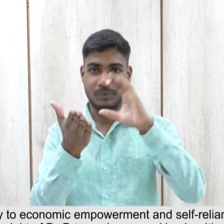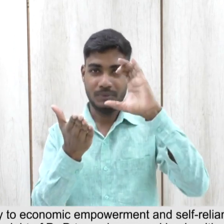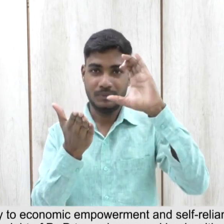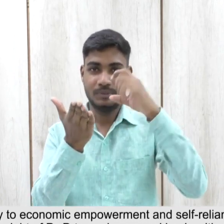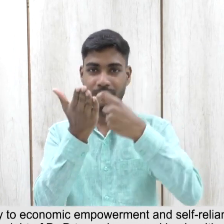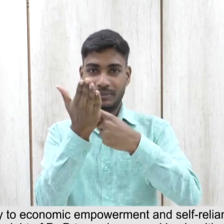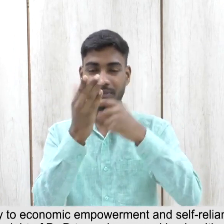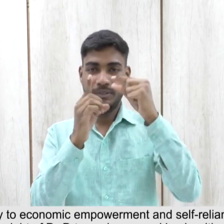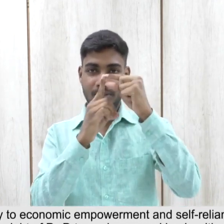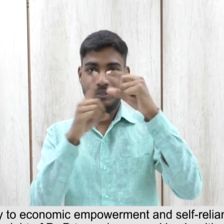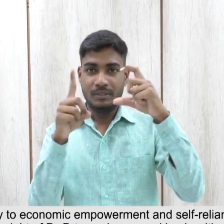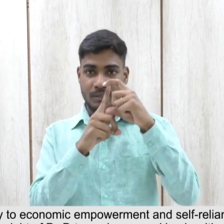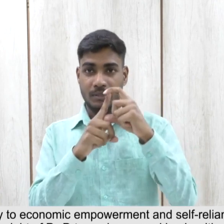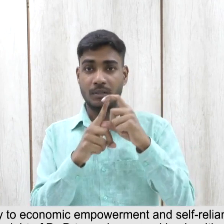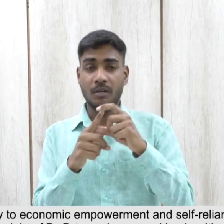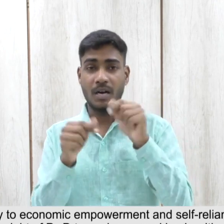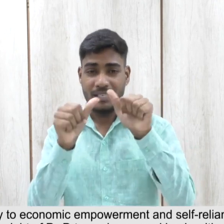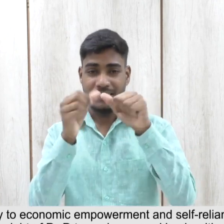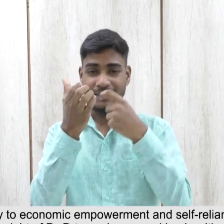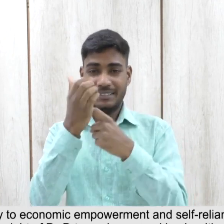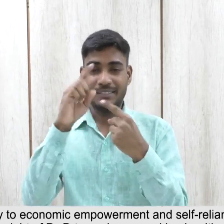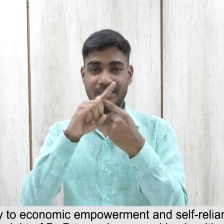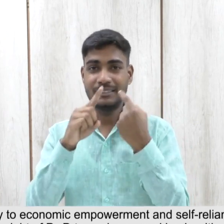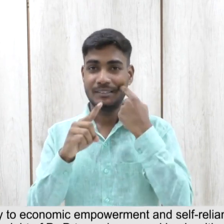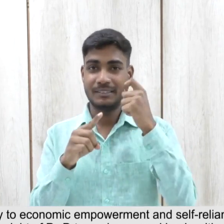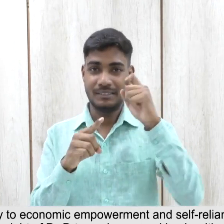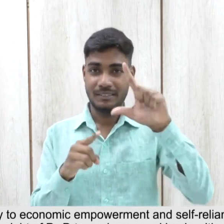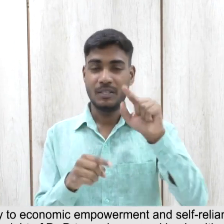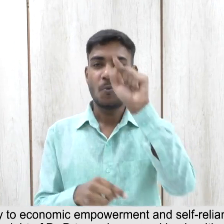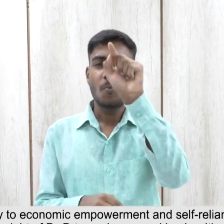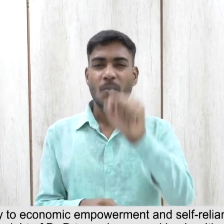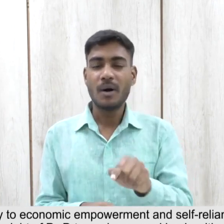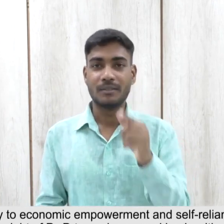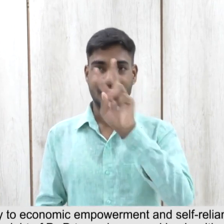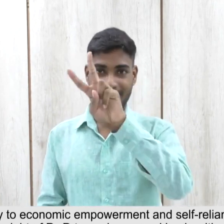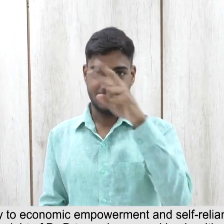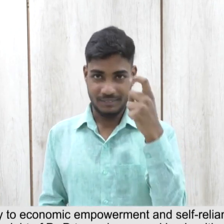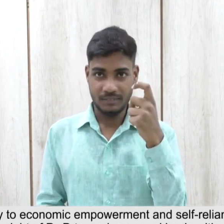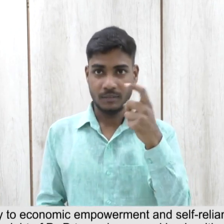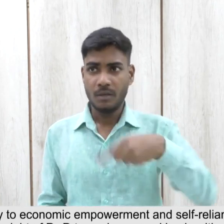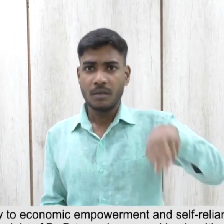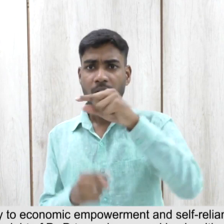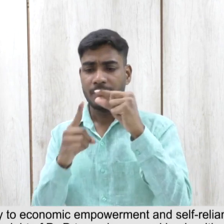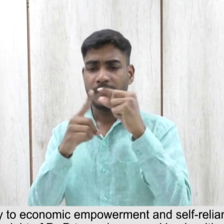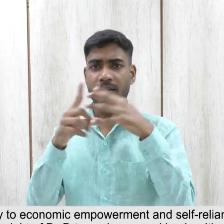Article 27 of the UNCRPD PWD recognizes the right